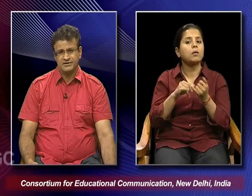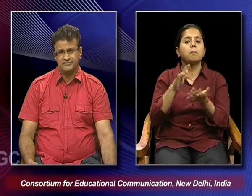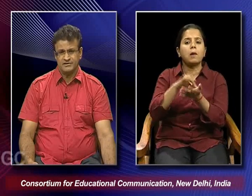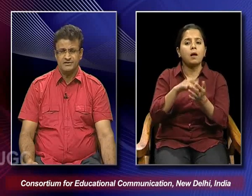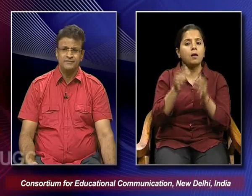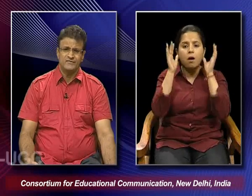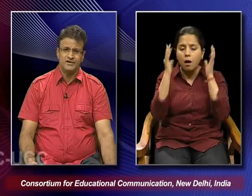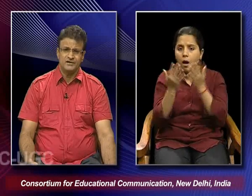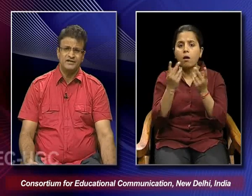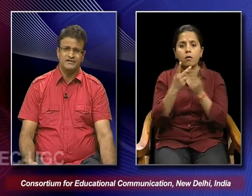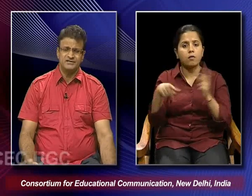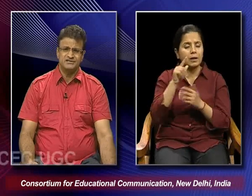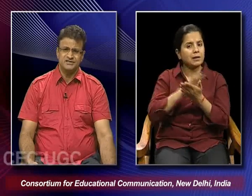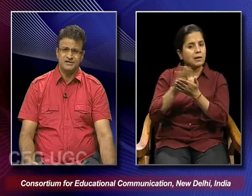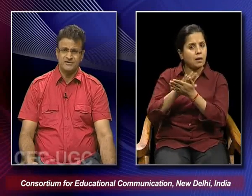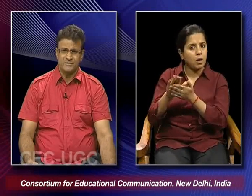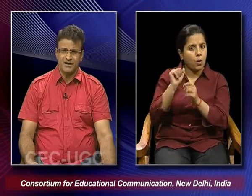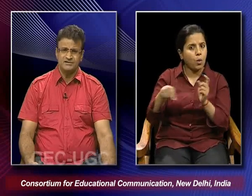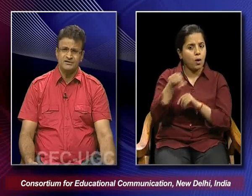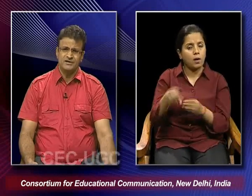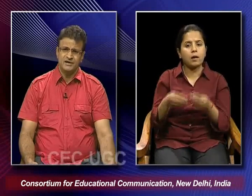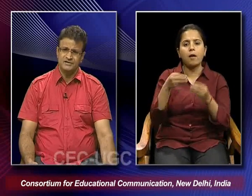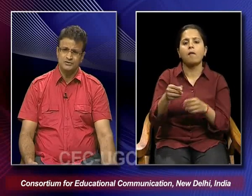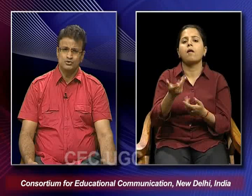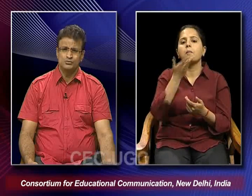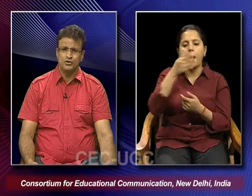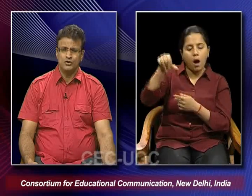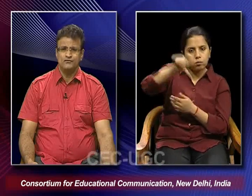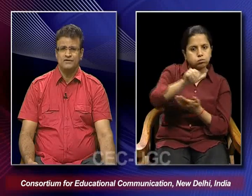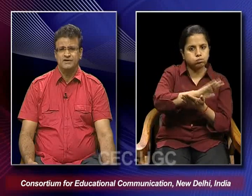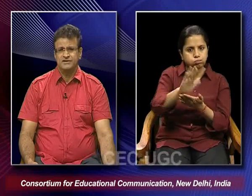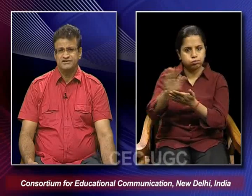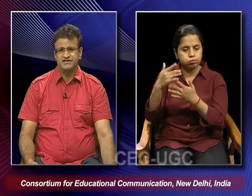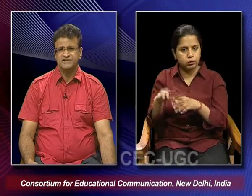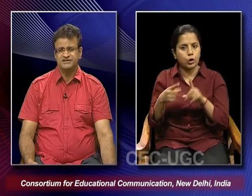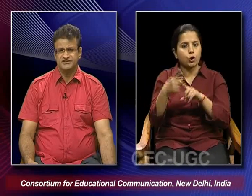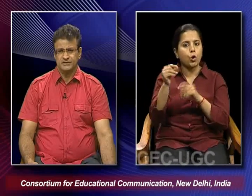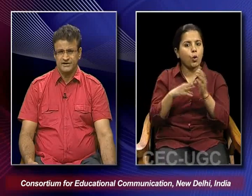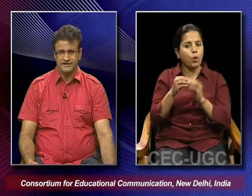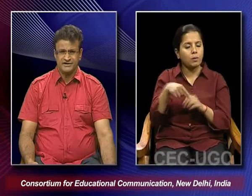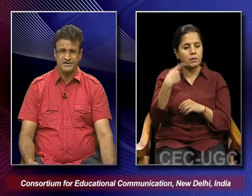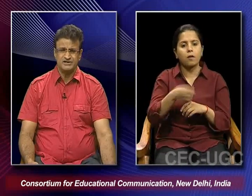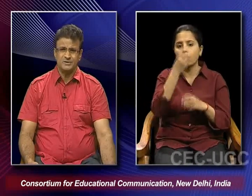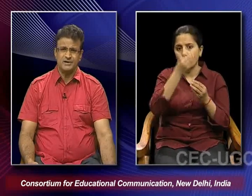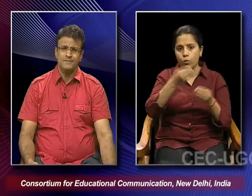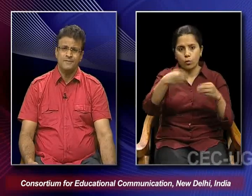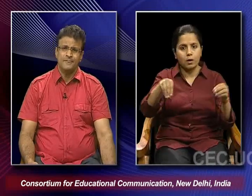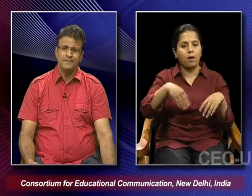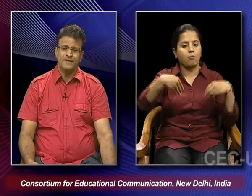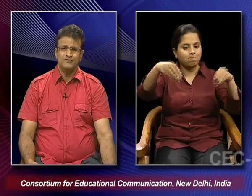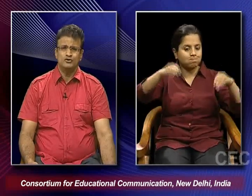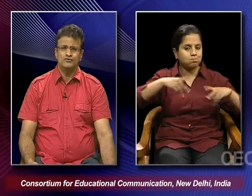in a way cleaned in that sense, given a bath and the tomb of saint is decorated as well.